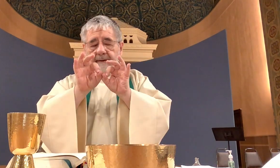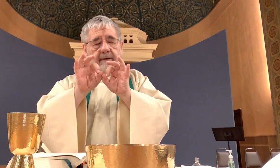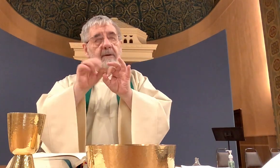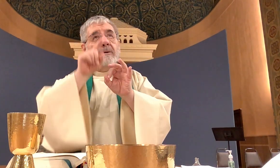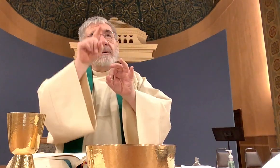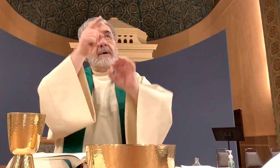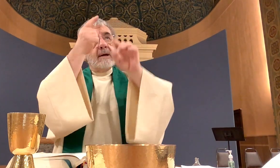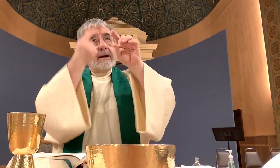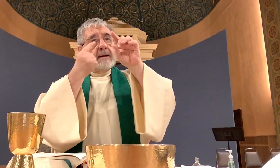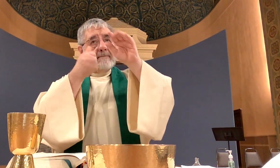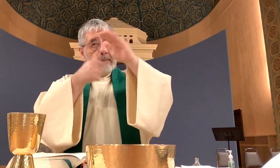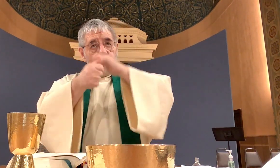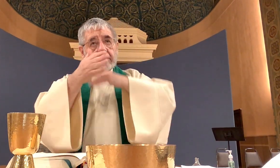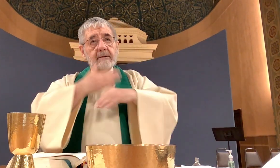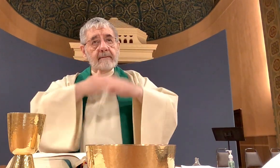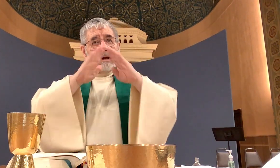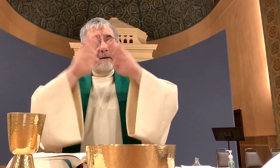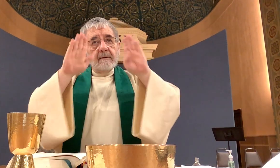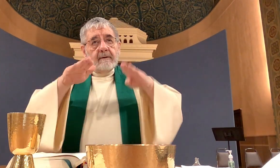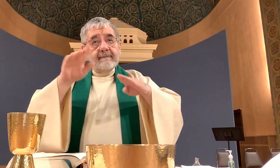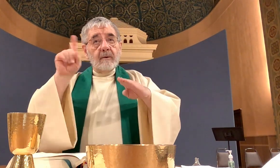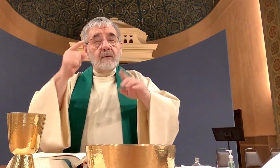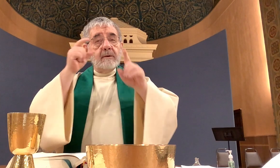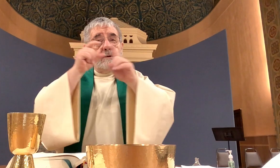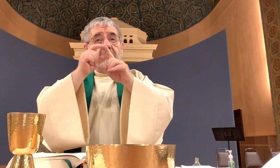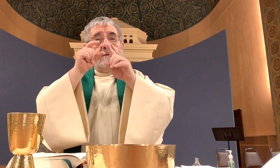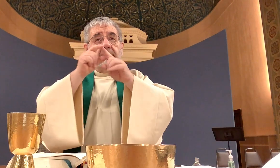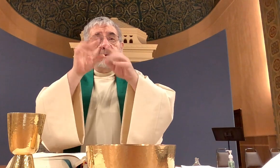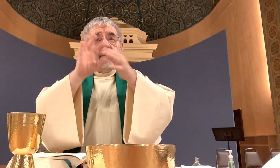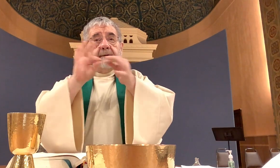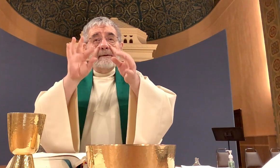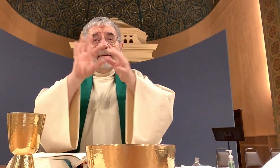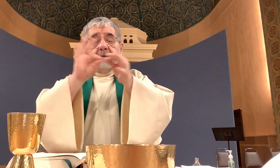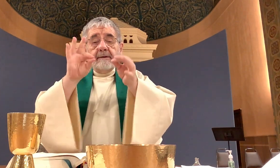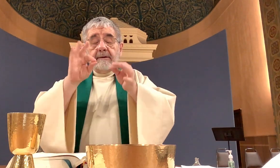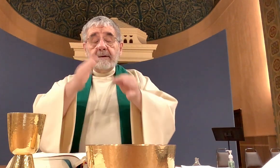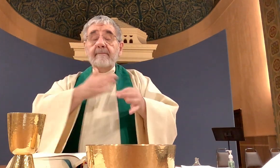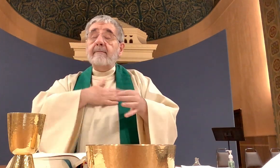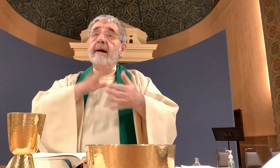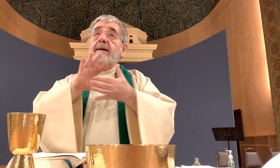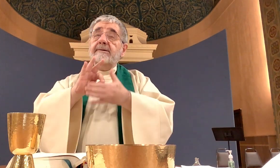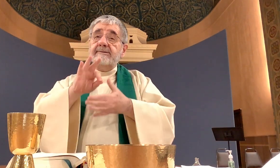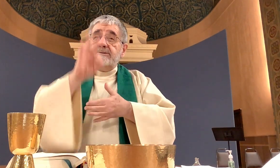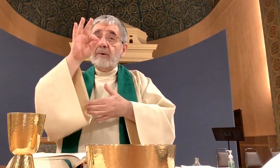under my roof but only say the word and my soul shall be healed